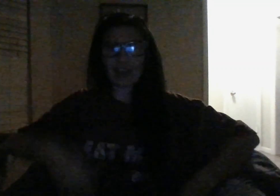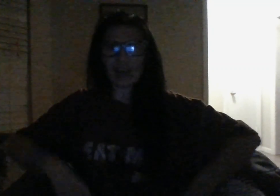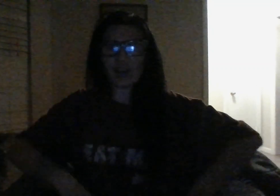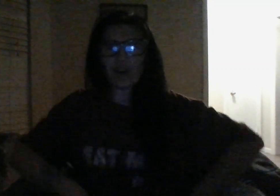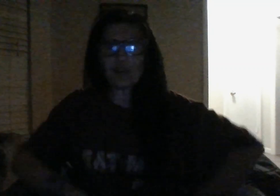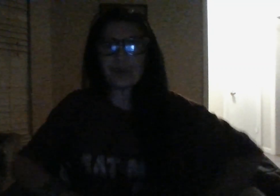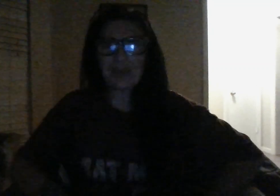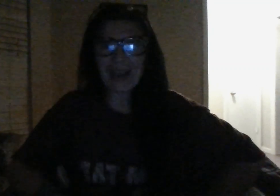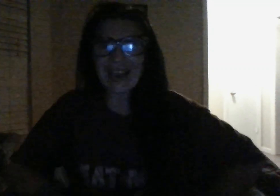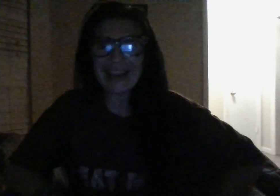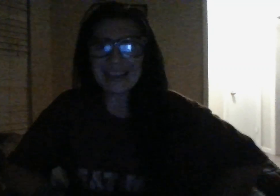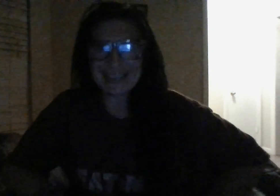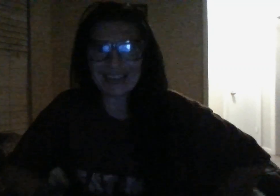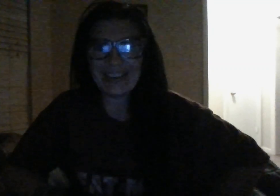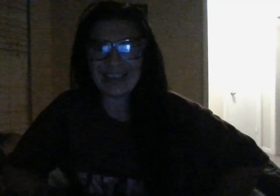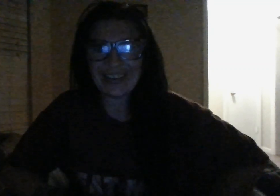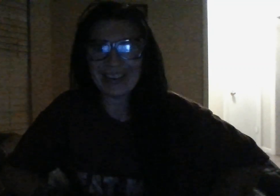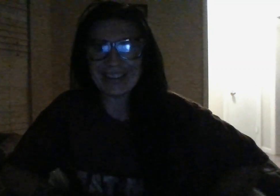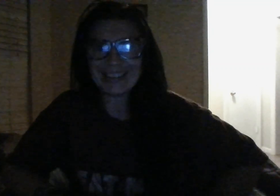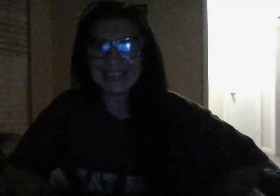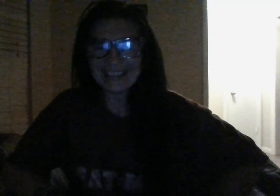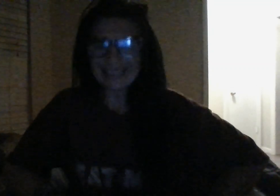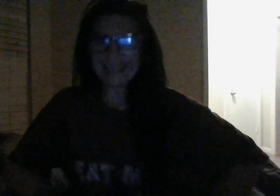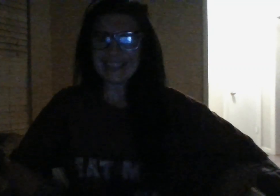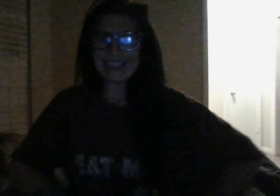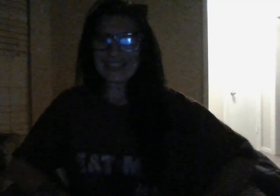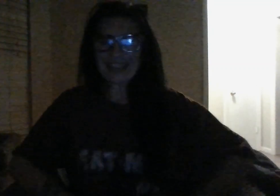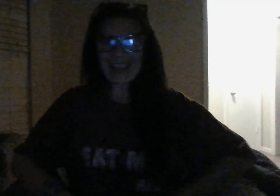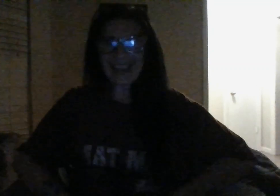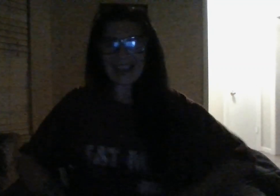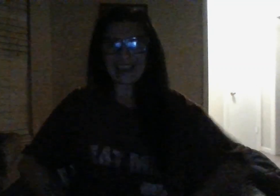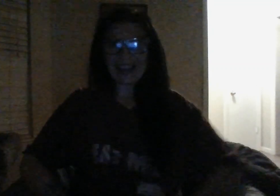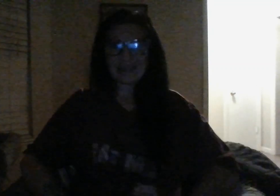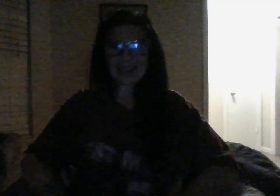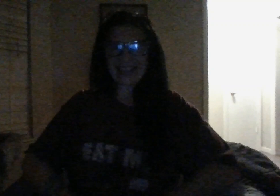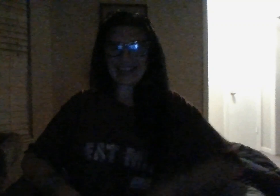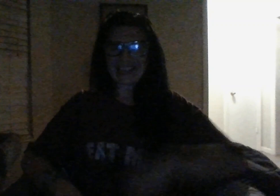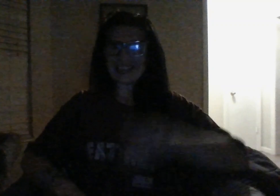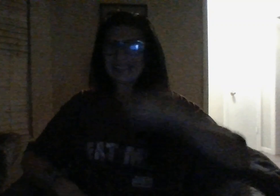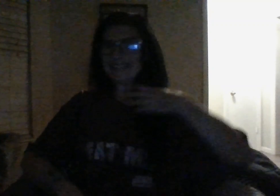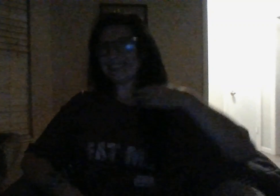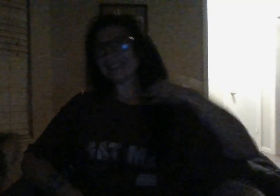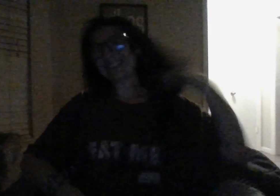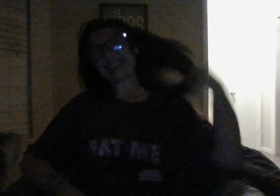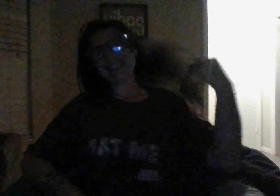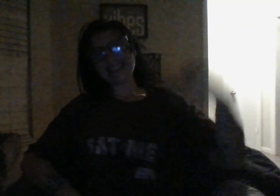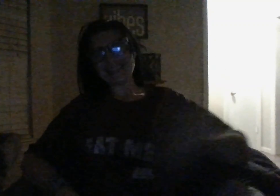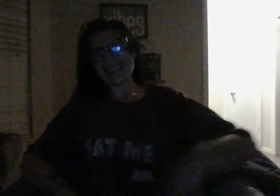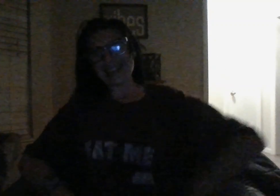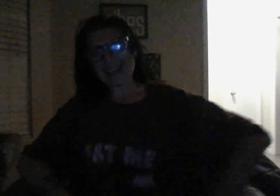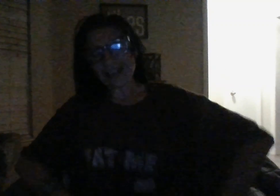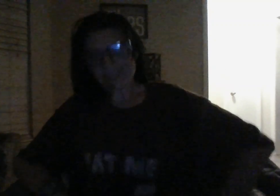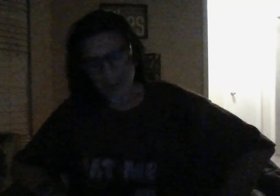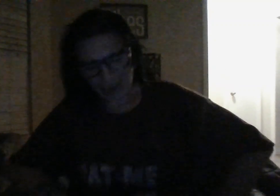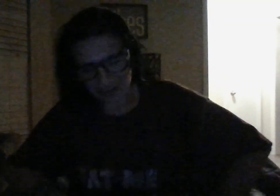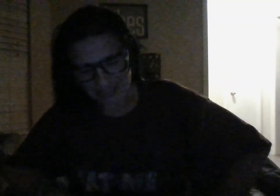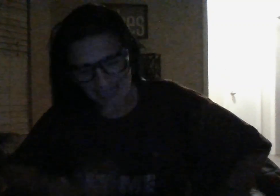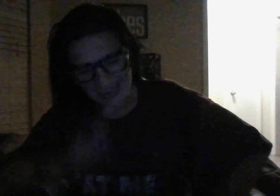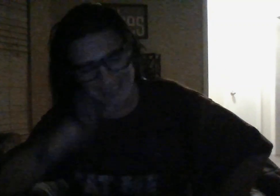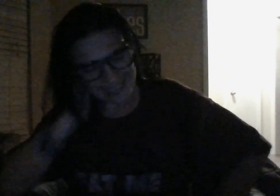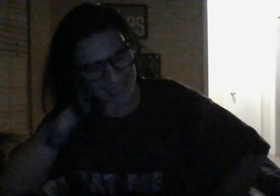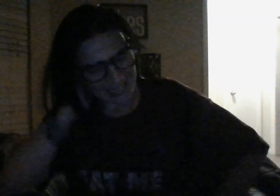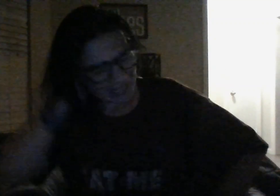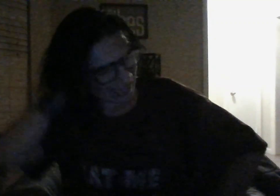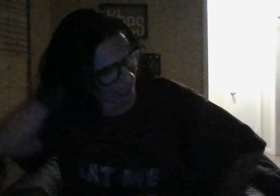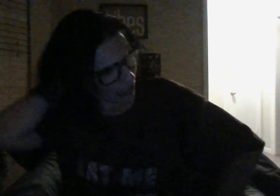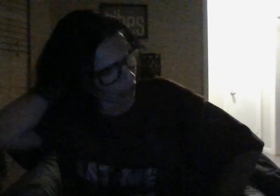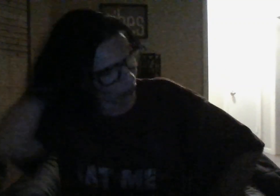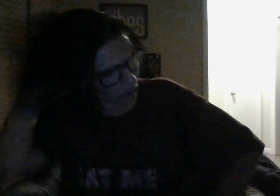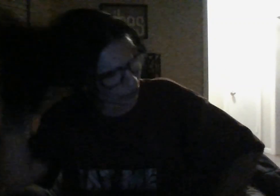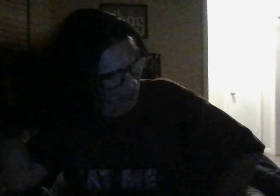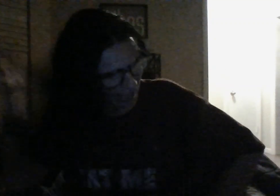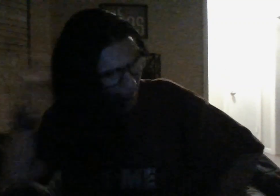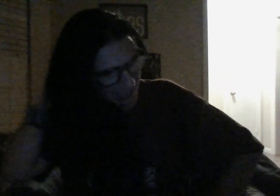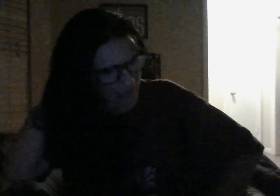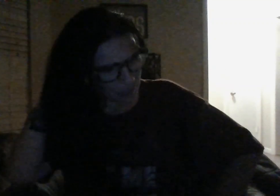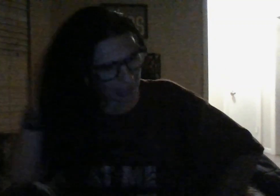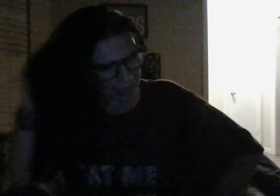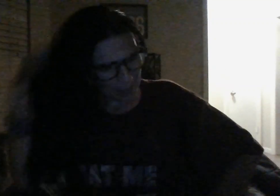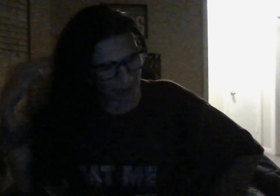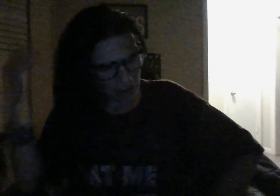that's oh my god yeah man a fire sign getting a huge ass wake-up